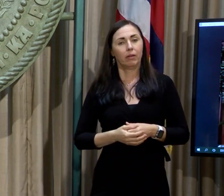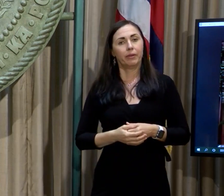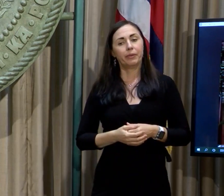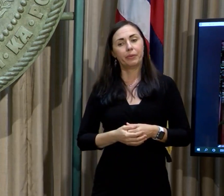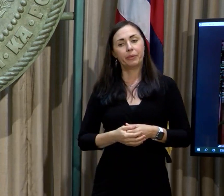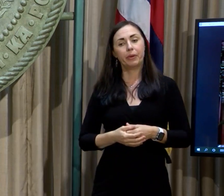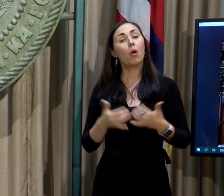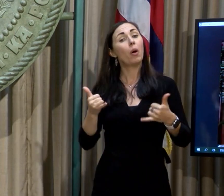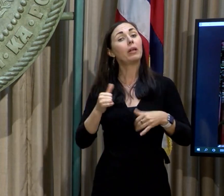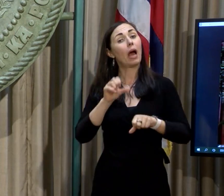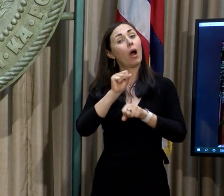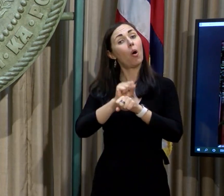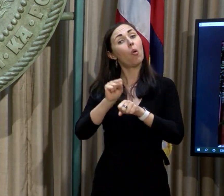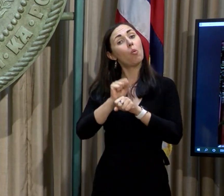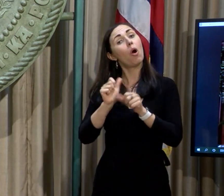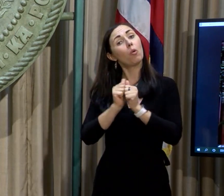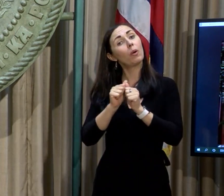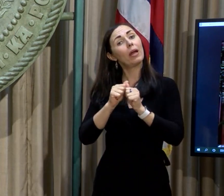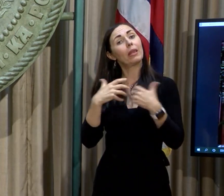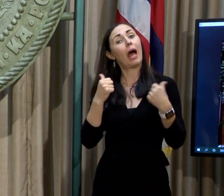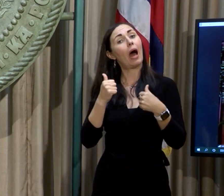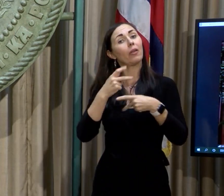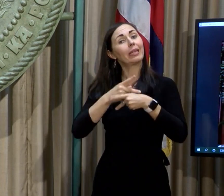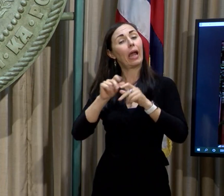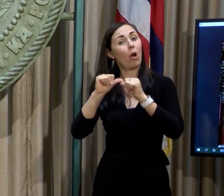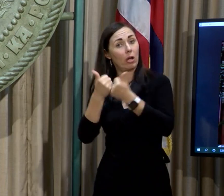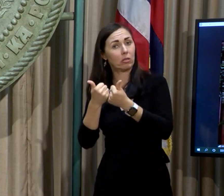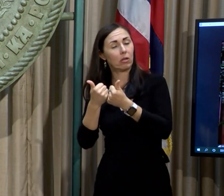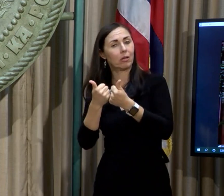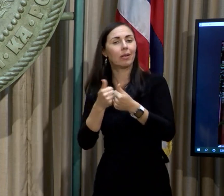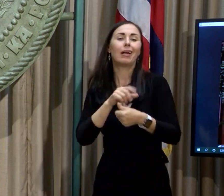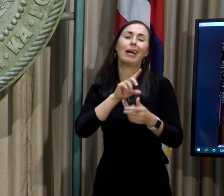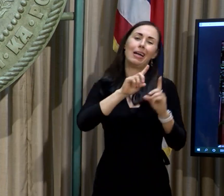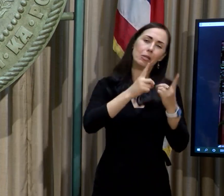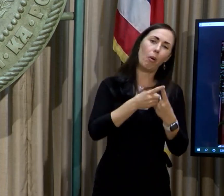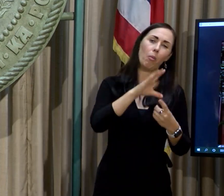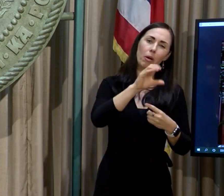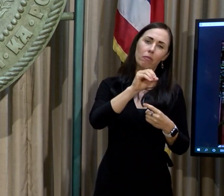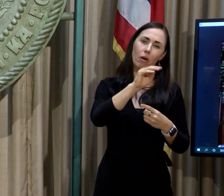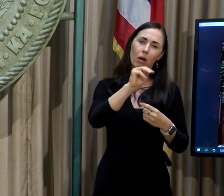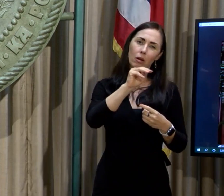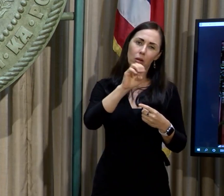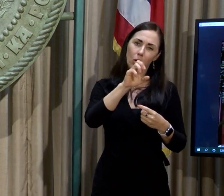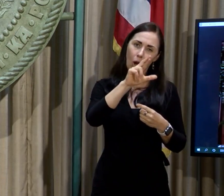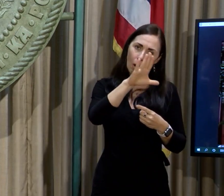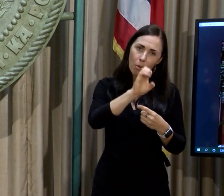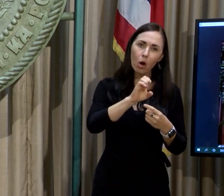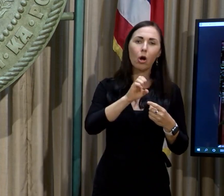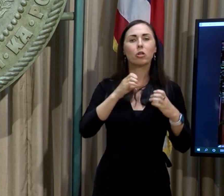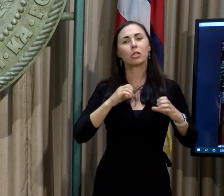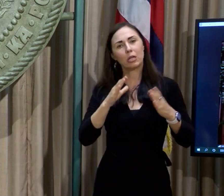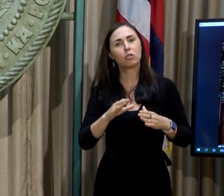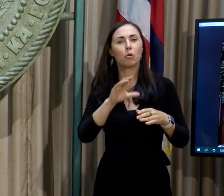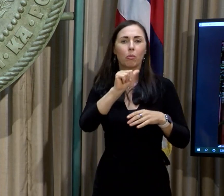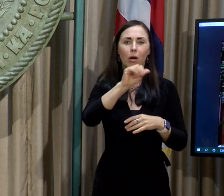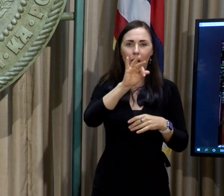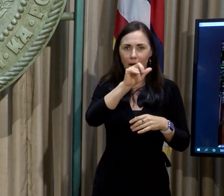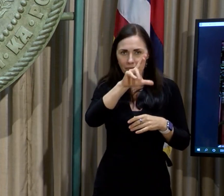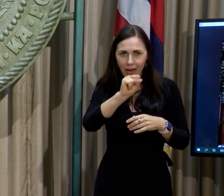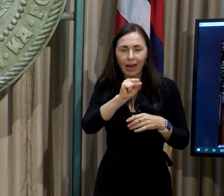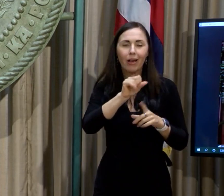the Healthcare Association, you know, the Department of Commerce and Consumer Affairs, the professional licensing